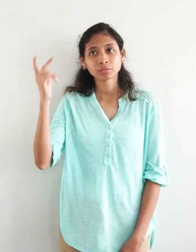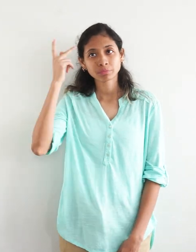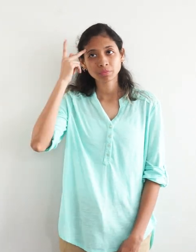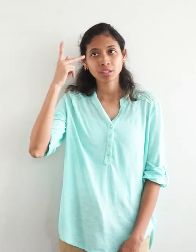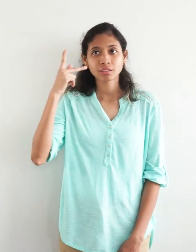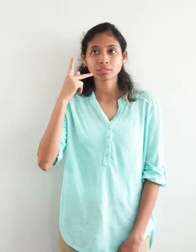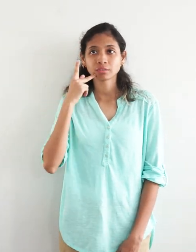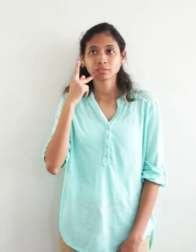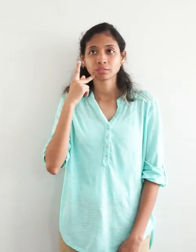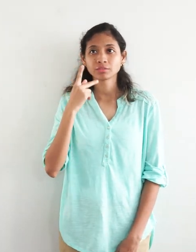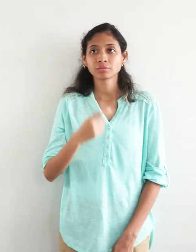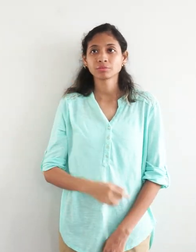adults,